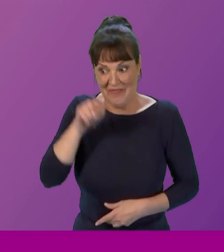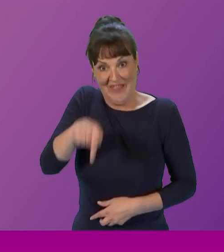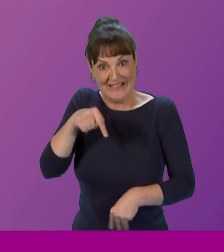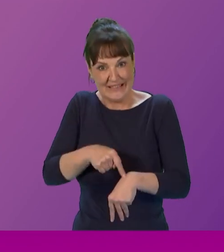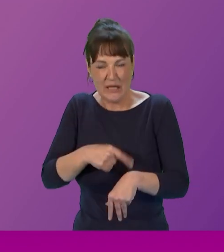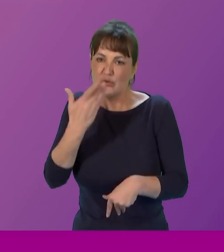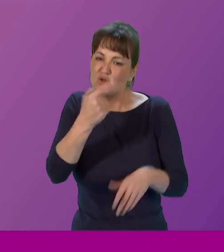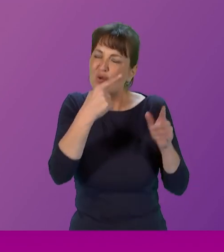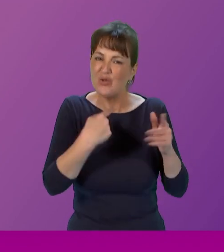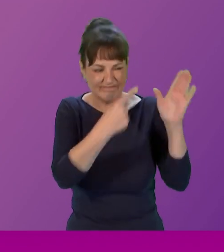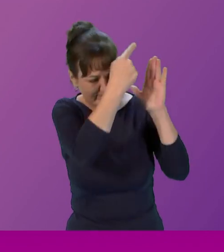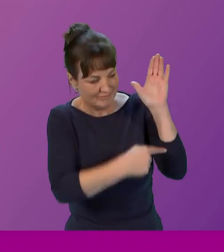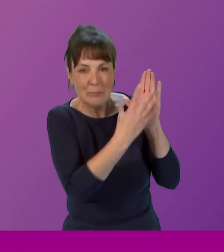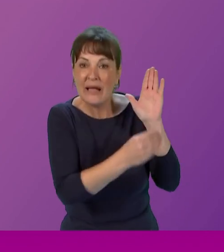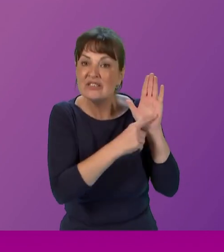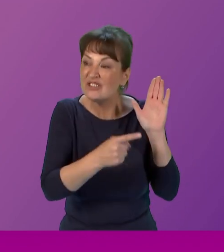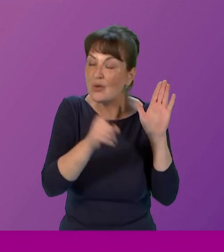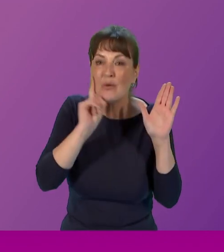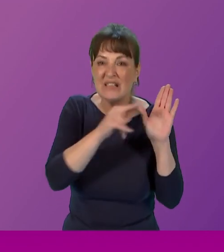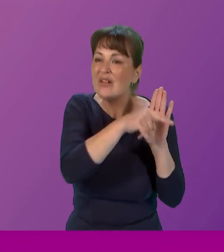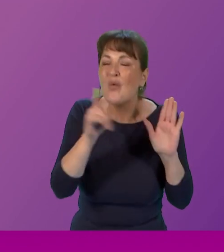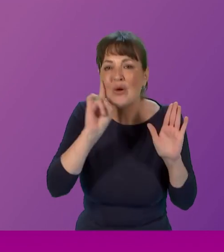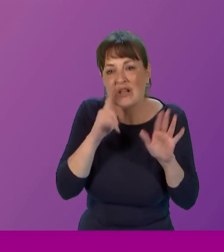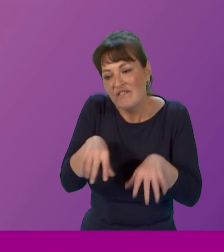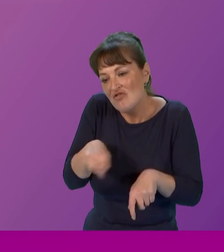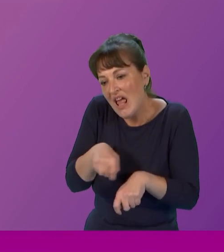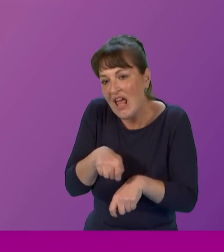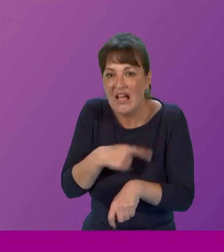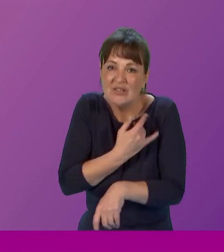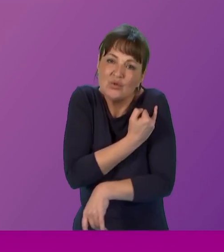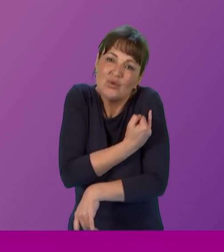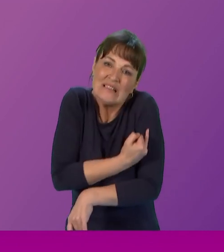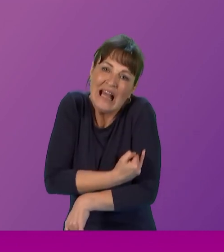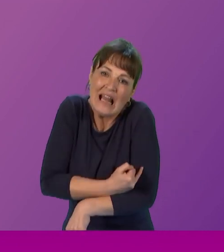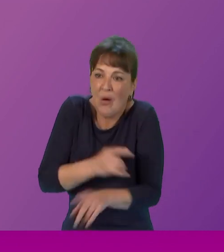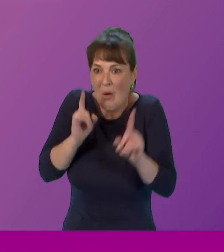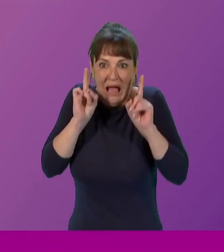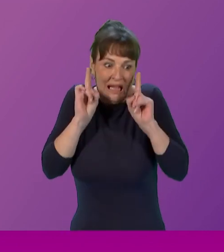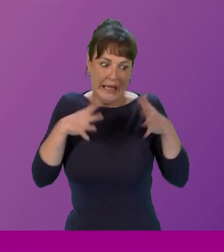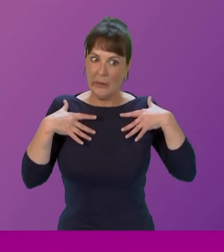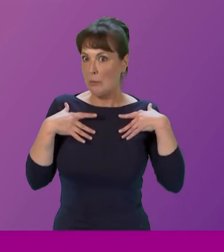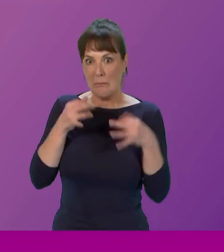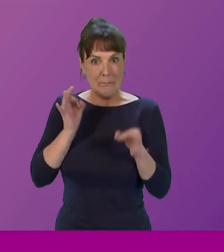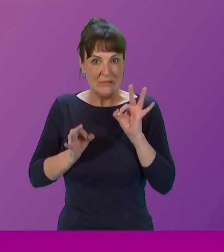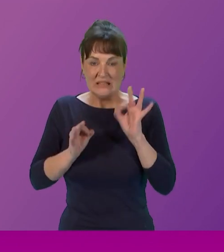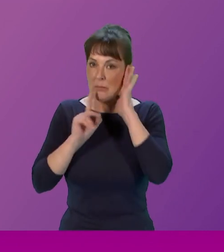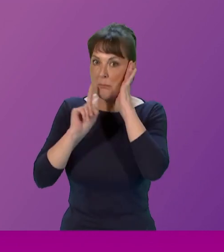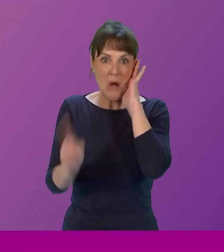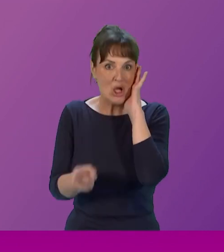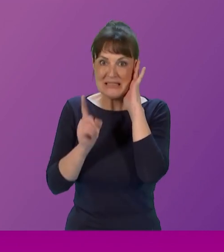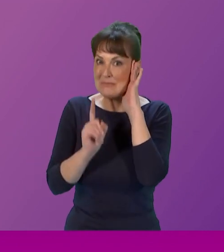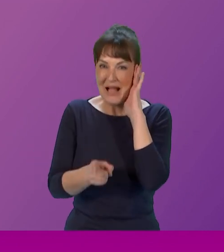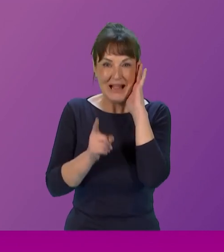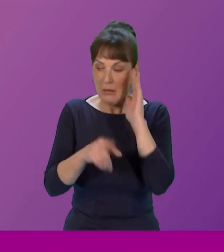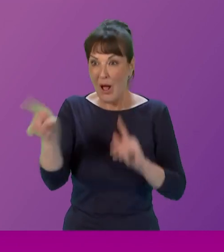argued that women were too frail and delicate to take on the responsibility of political activity when sojourner truth